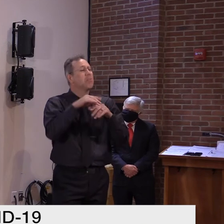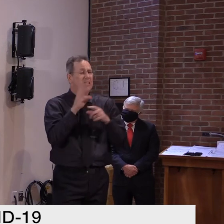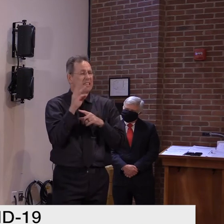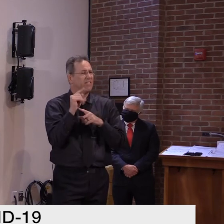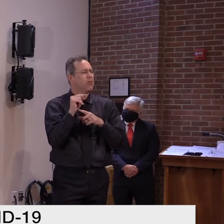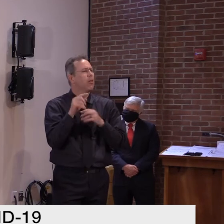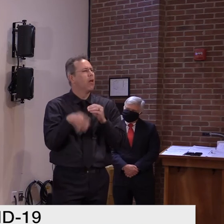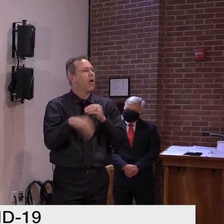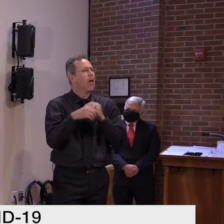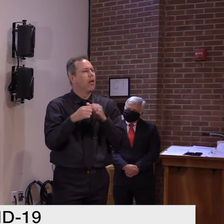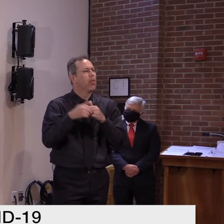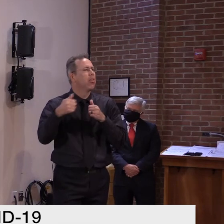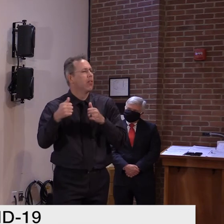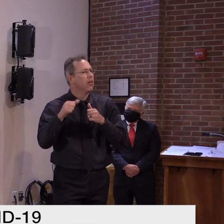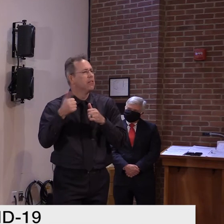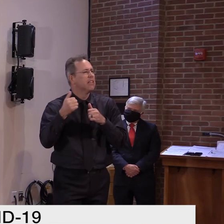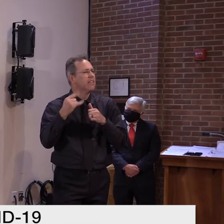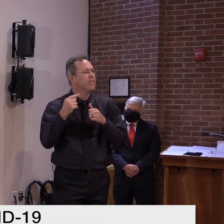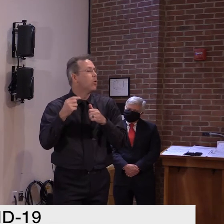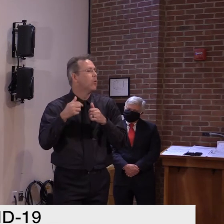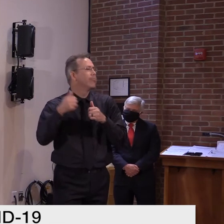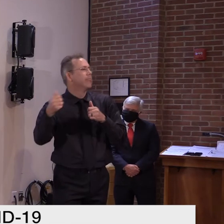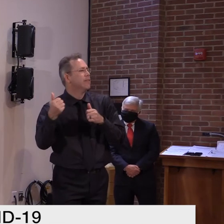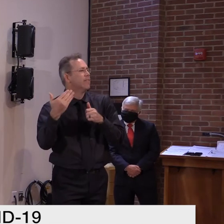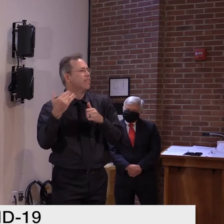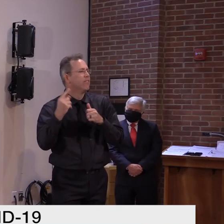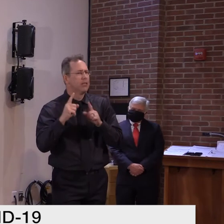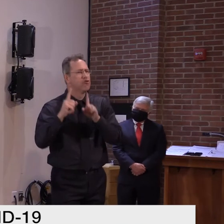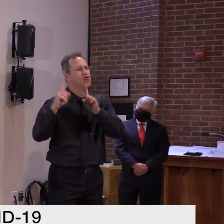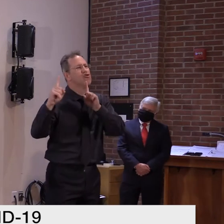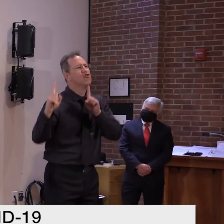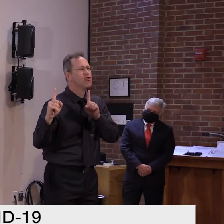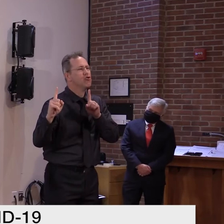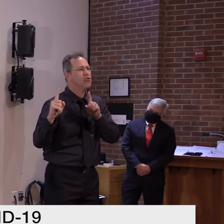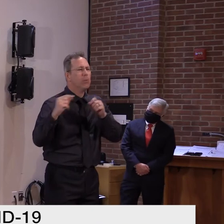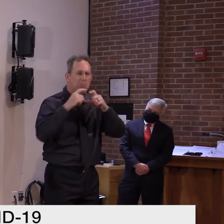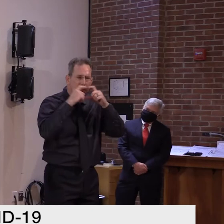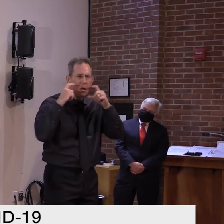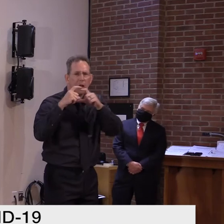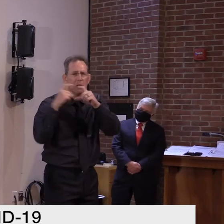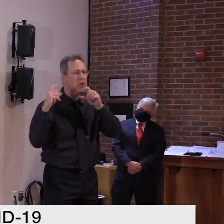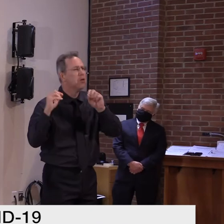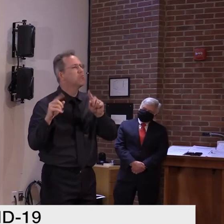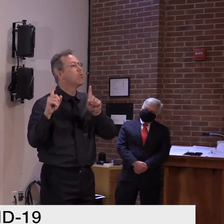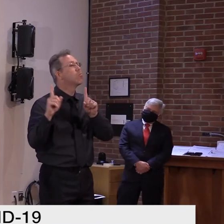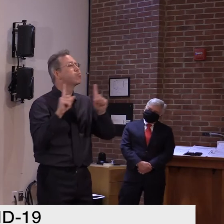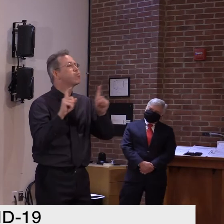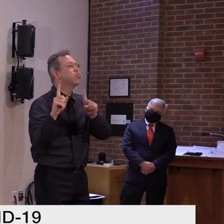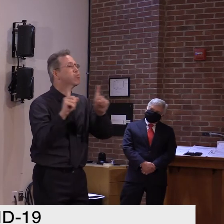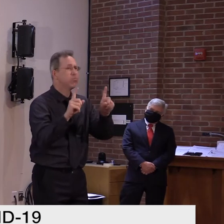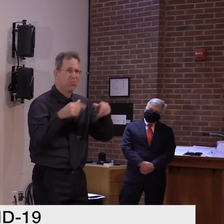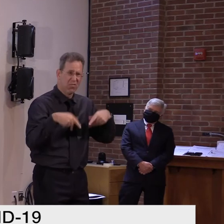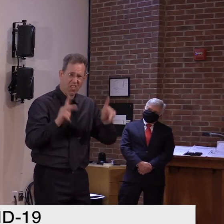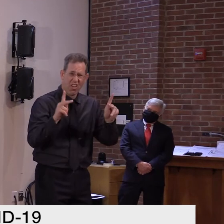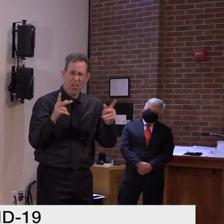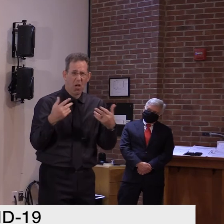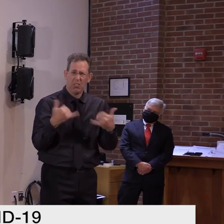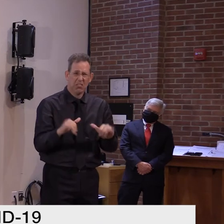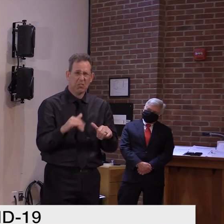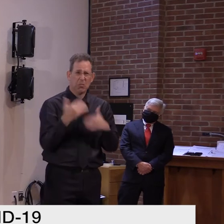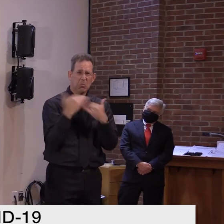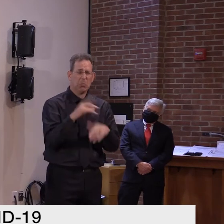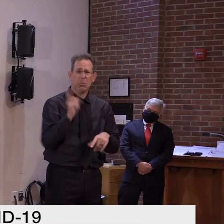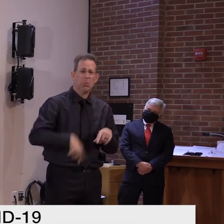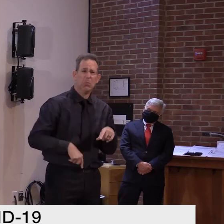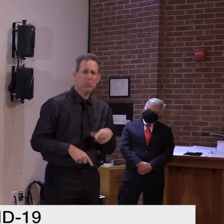I think that's just taking our usual guidance and being confident that the usual guidance will hold you in good stead. So I